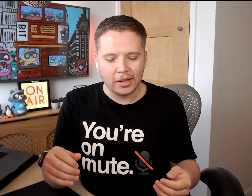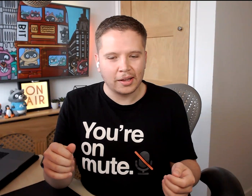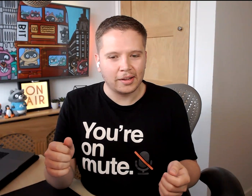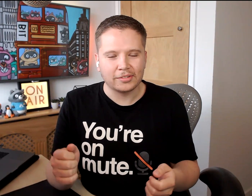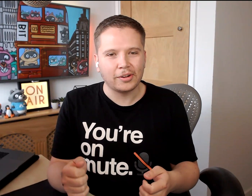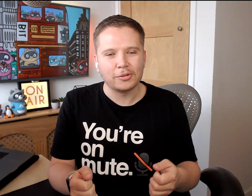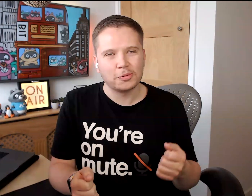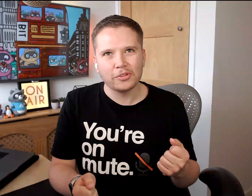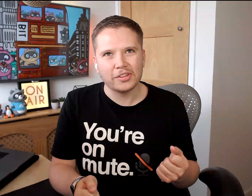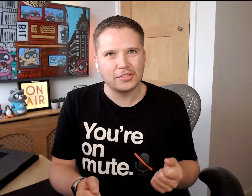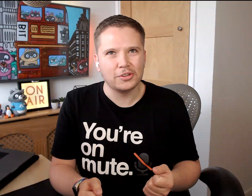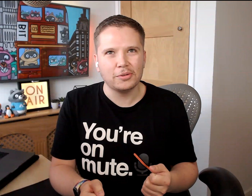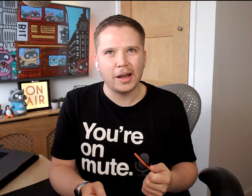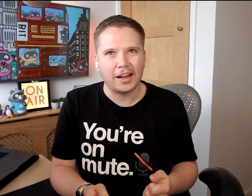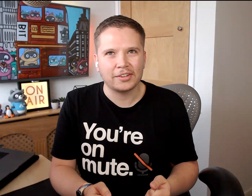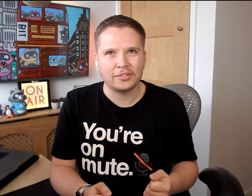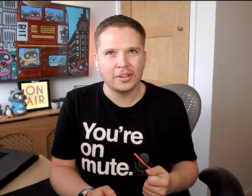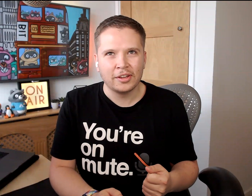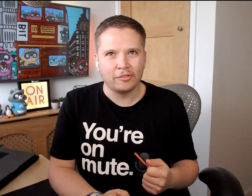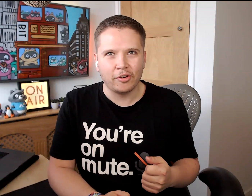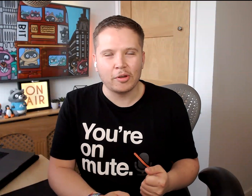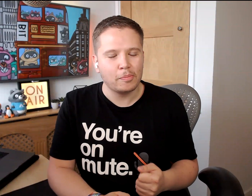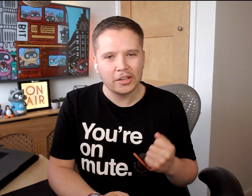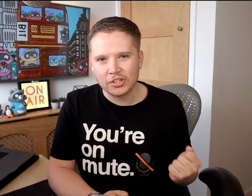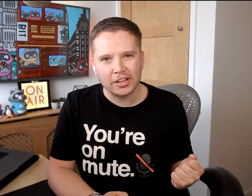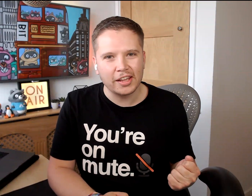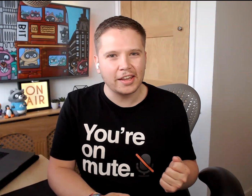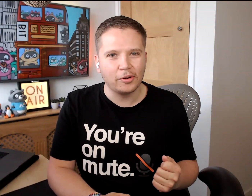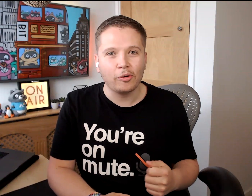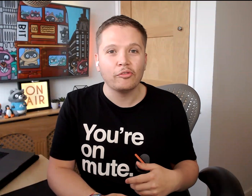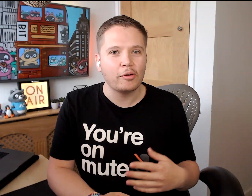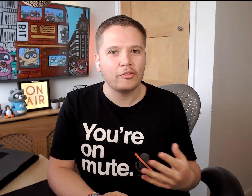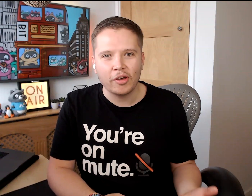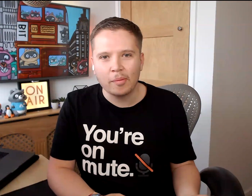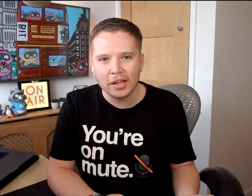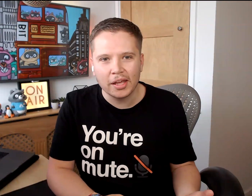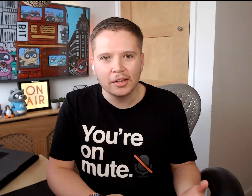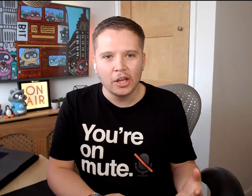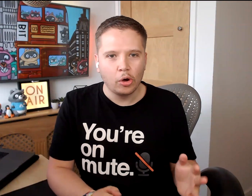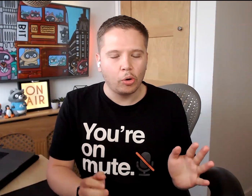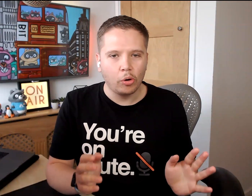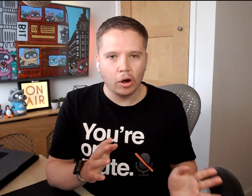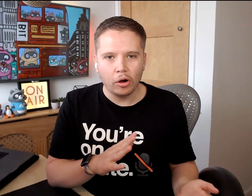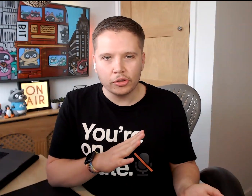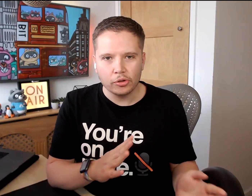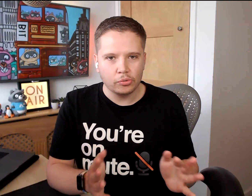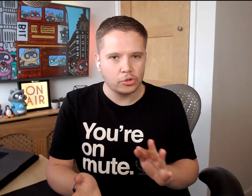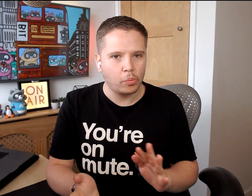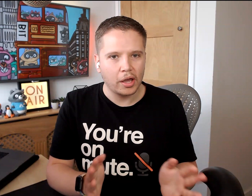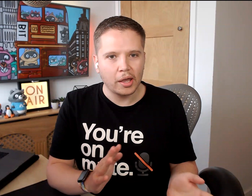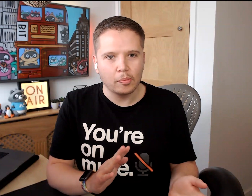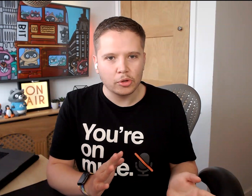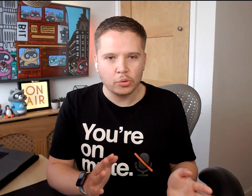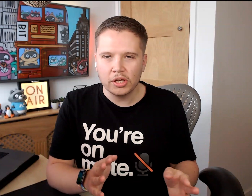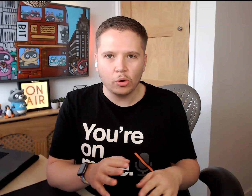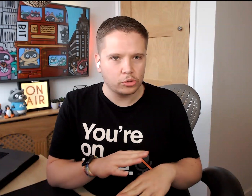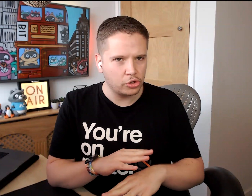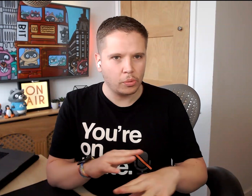I don't know how to put this, do you act very masculine or very feminine or are you somewhere in between or do you